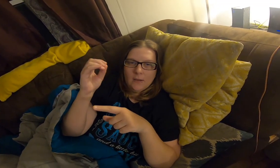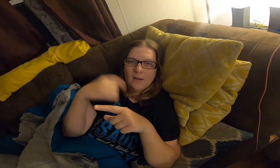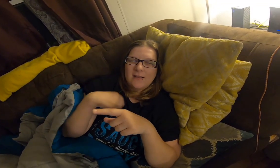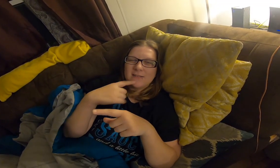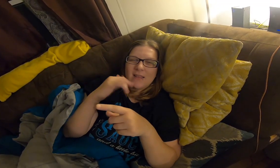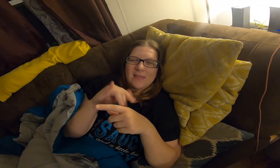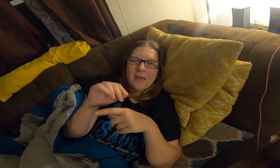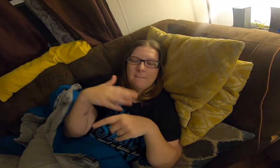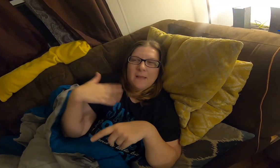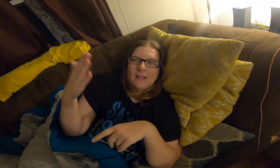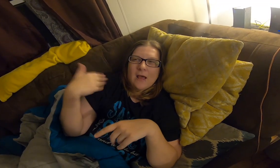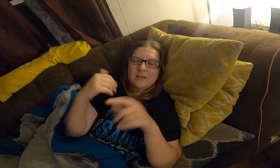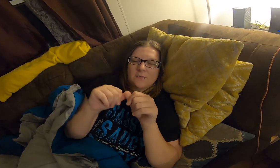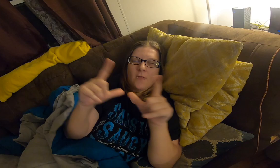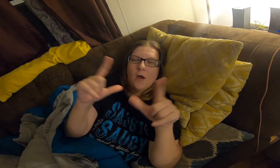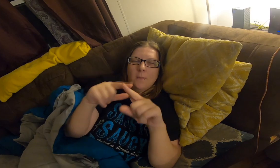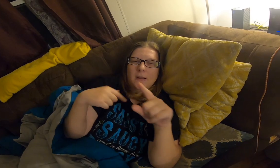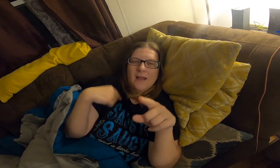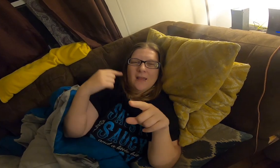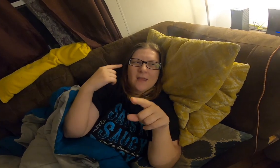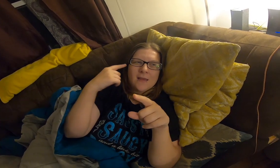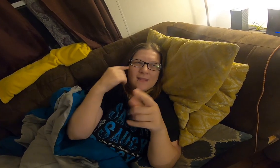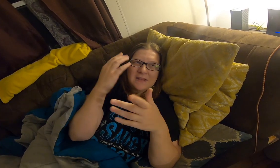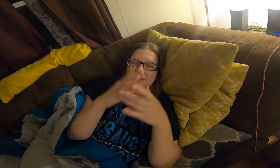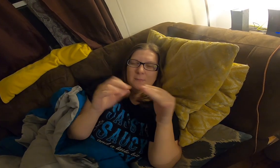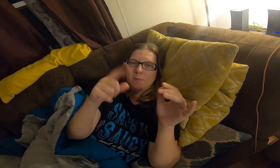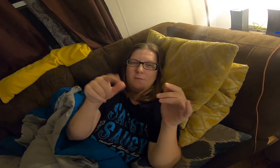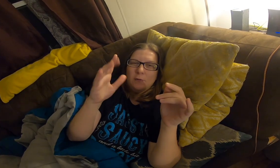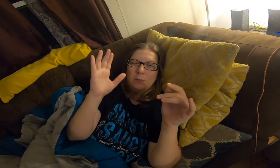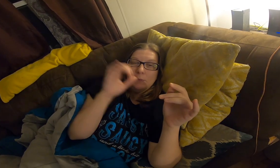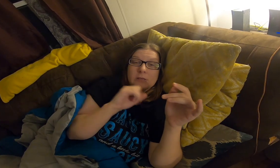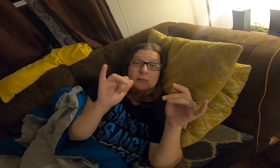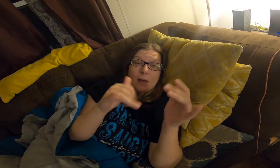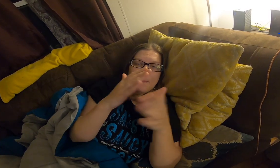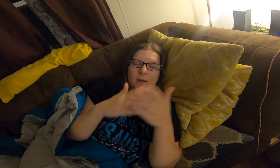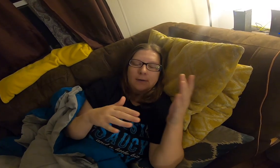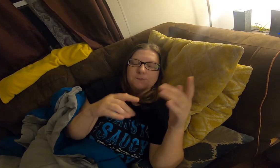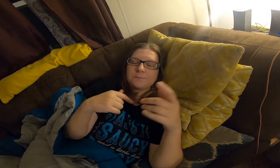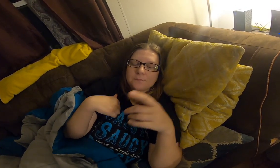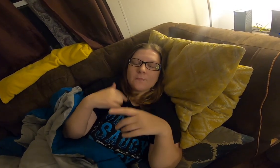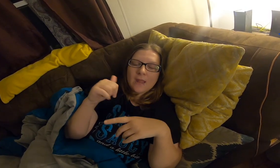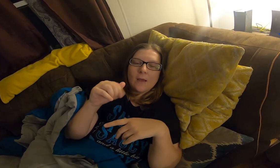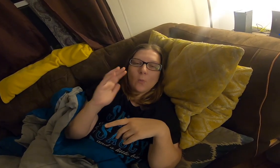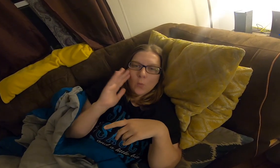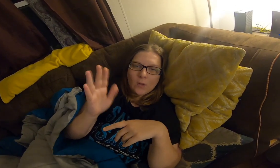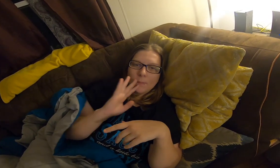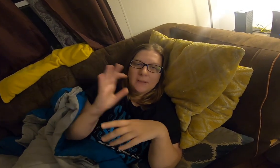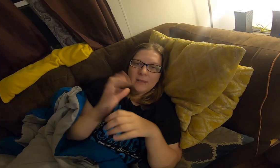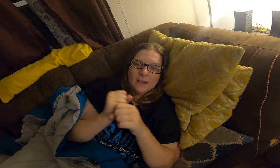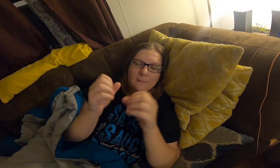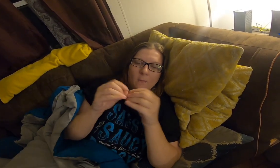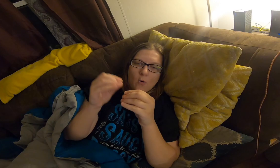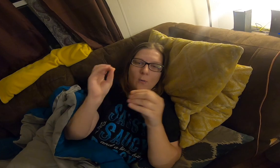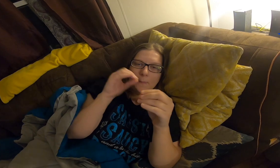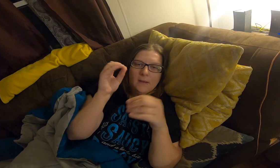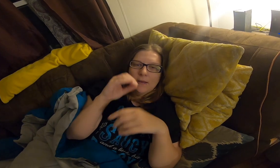i said that in my last vlog but i think some of you missed that part i will be getting more opinions